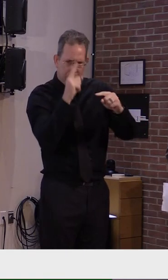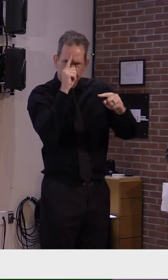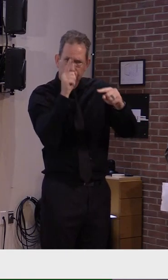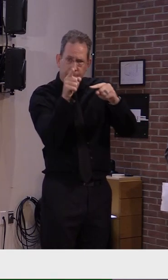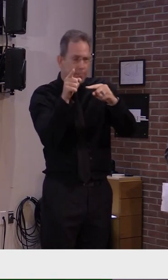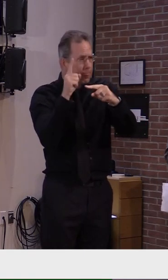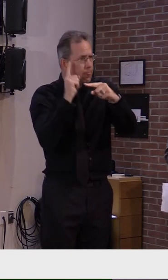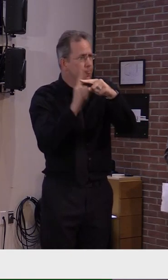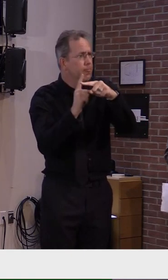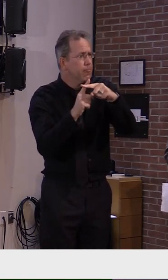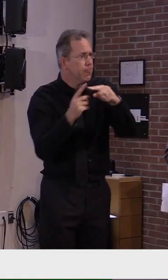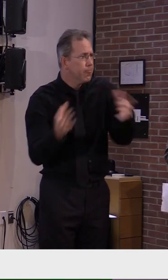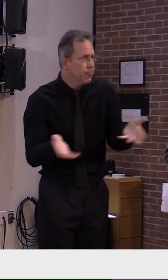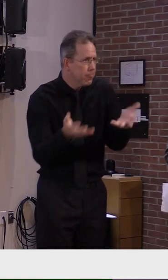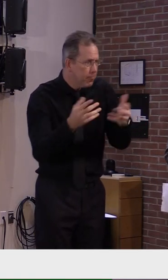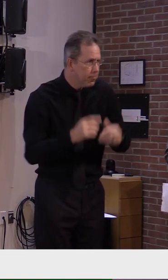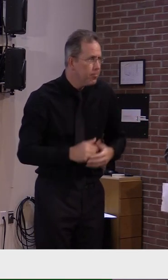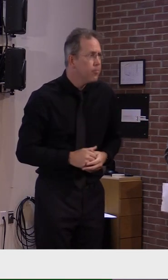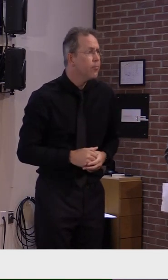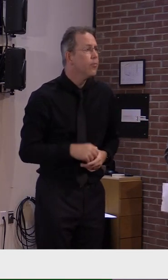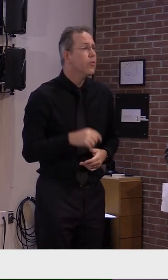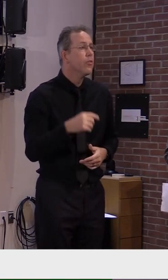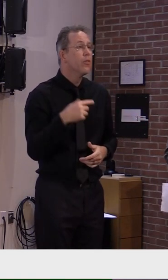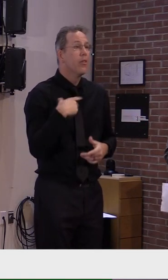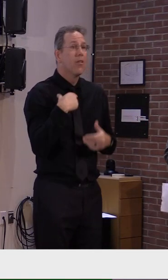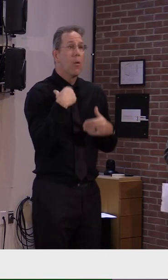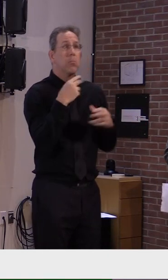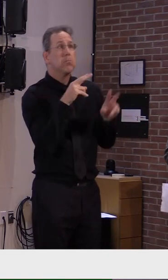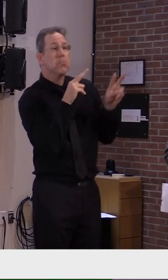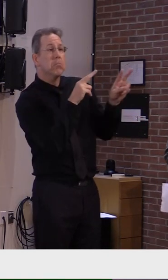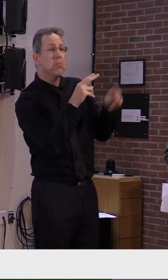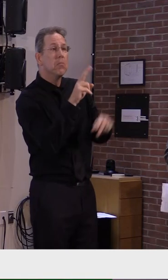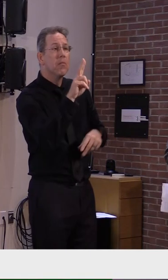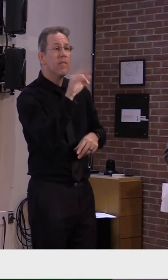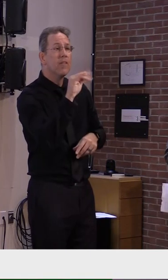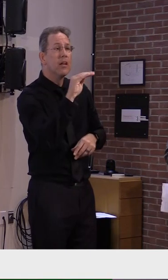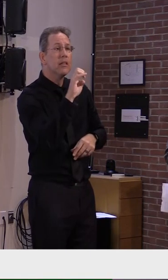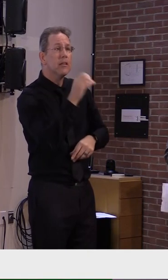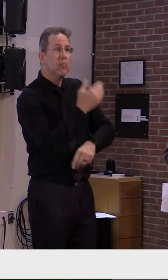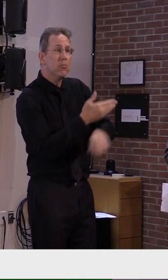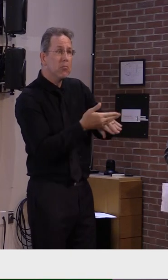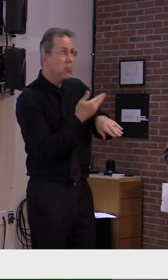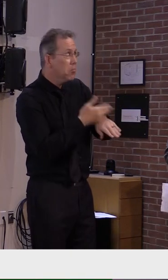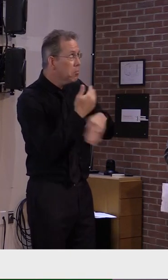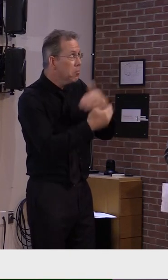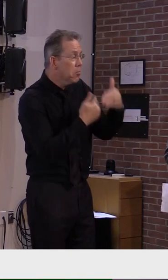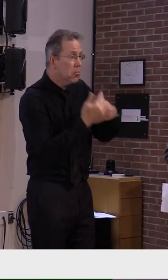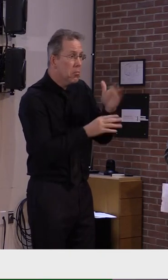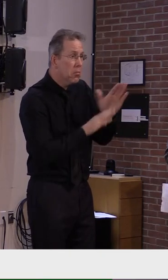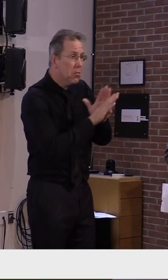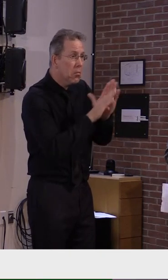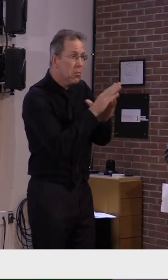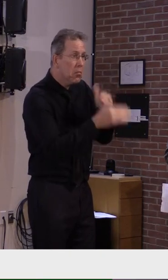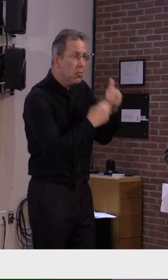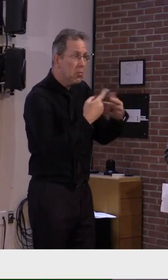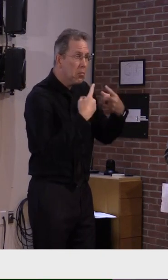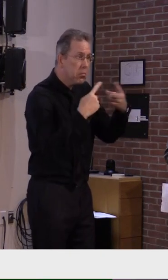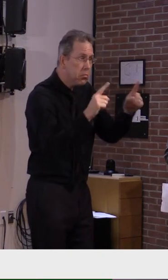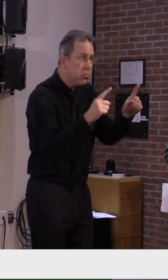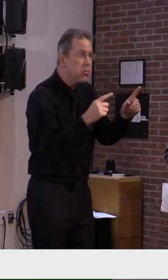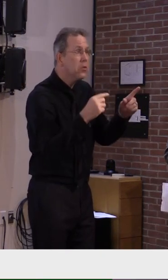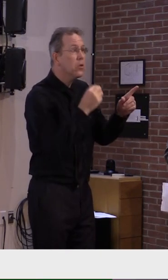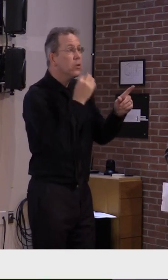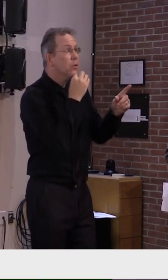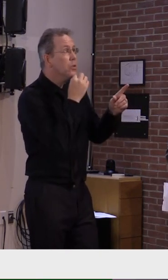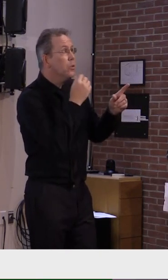about vaccines. As Dr. Fauci said recently, there's light at the end of the tunnel. And we know we can